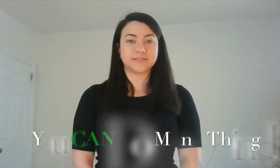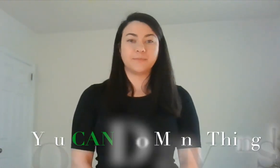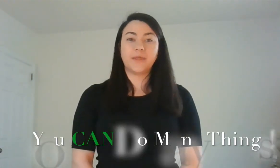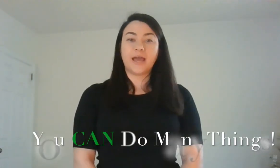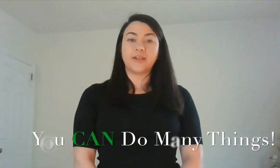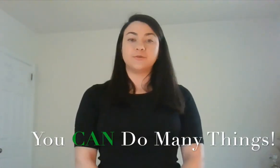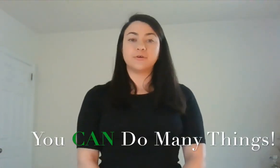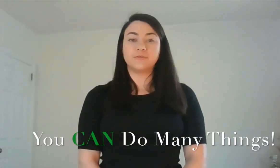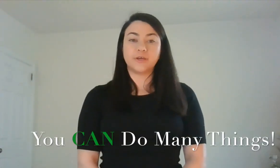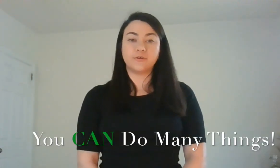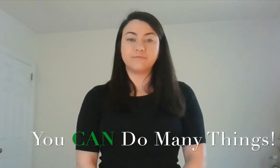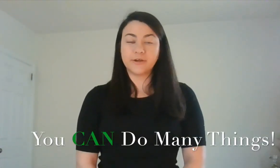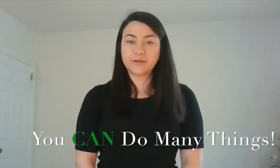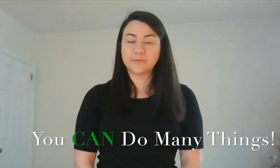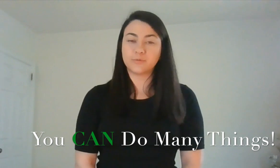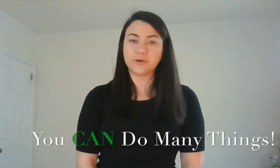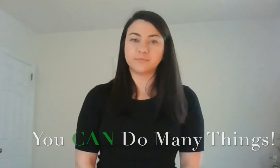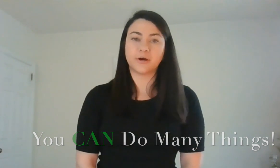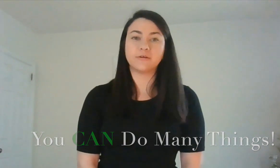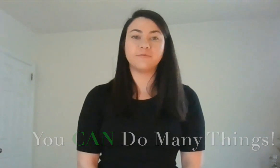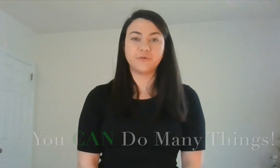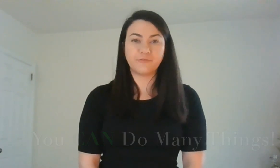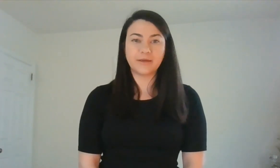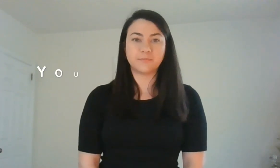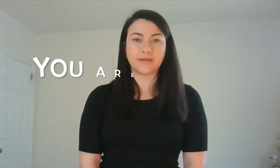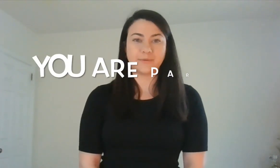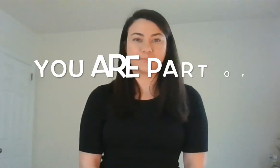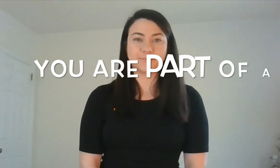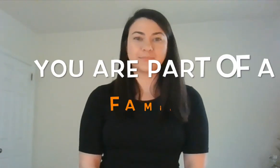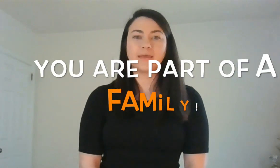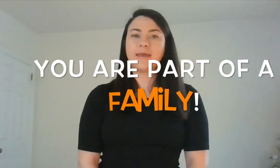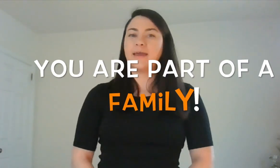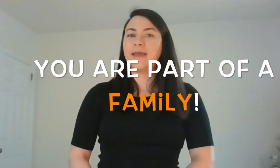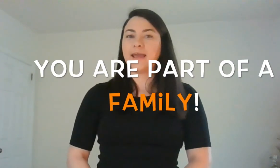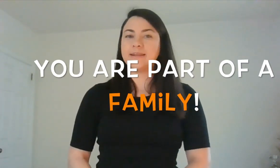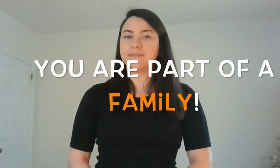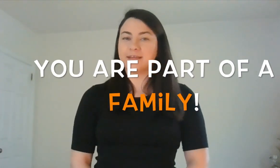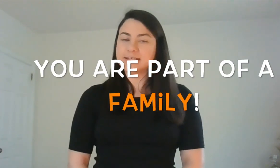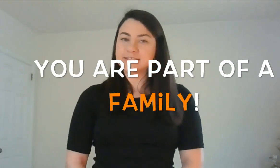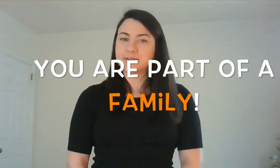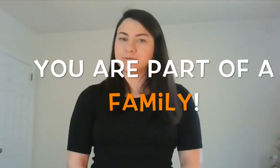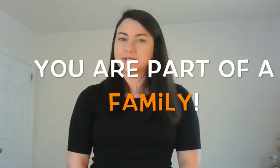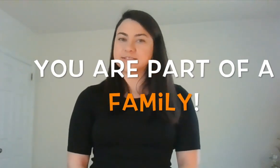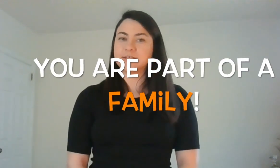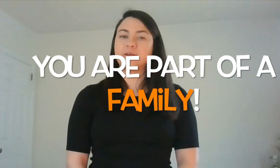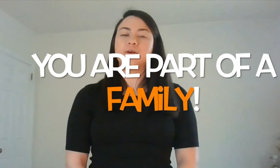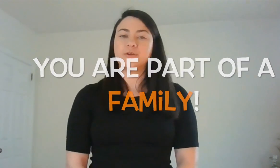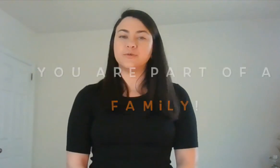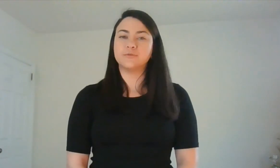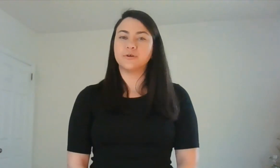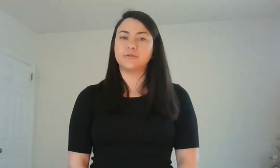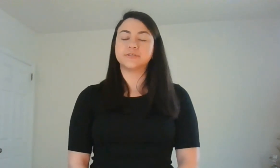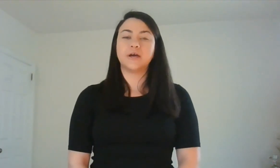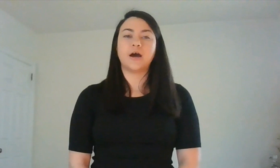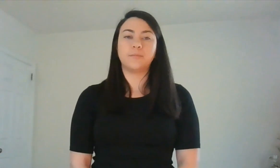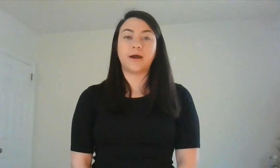And you learned that you're a very important part of your family. And in the last Halo lesson, you learned about